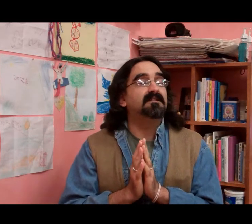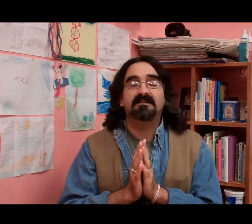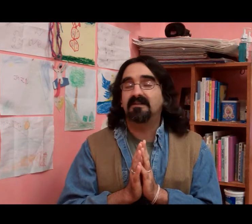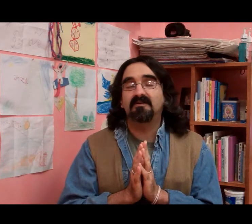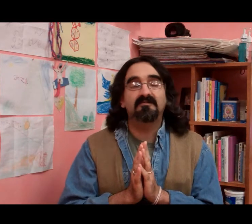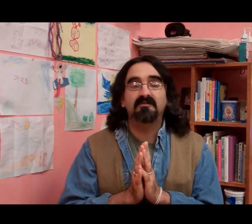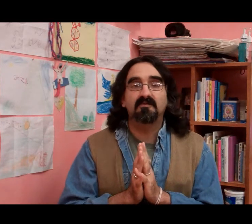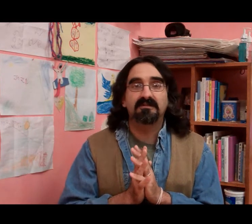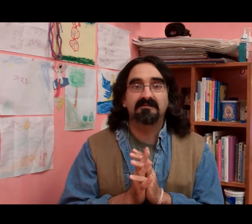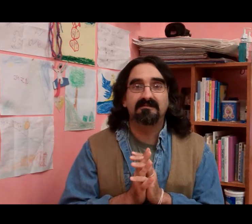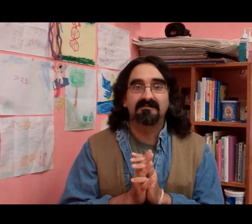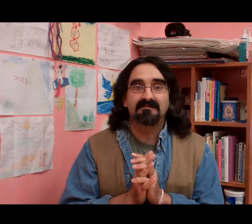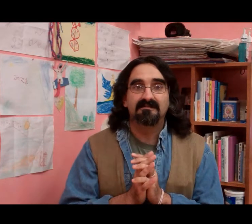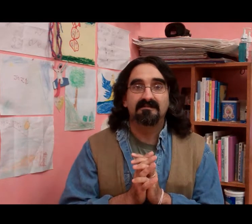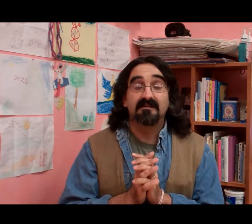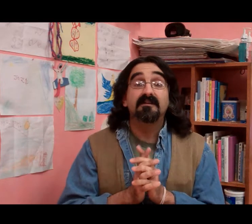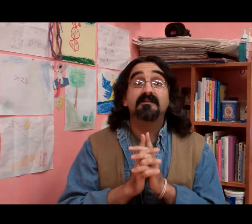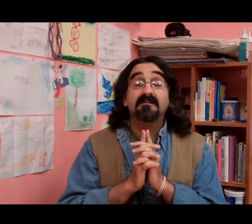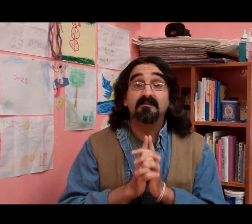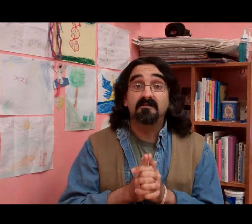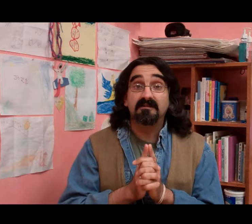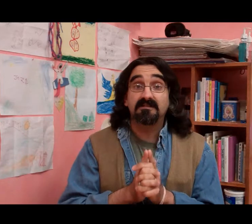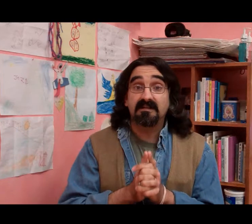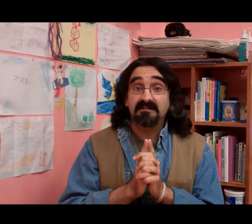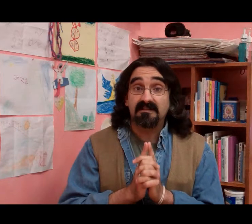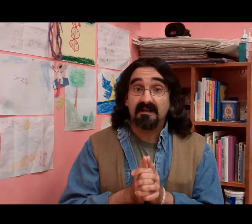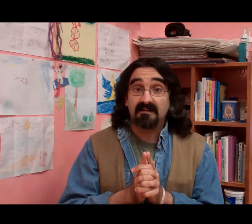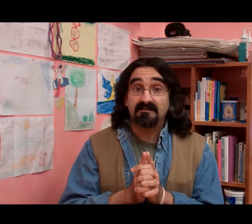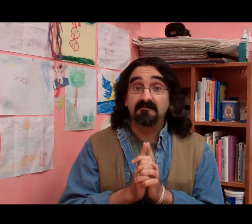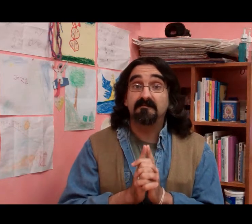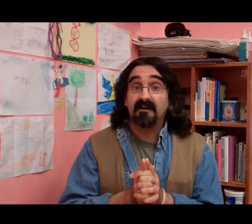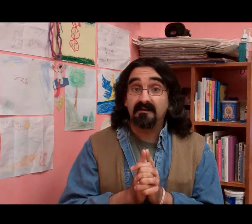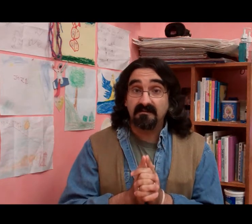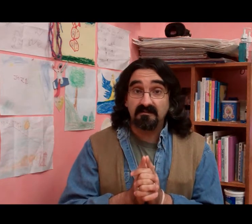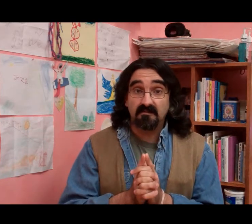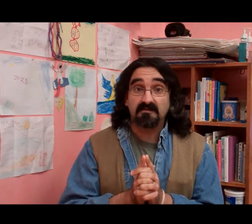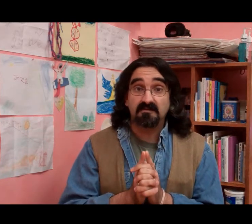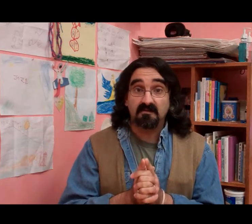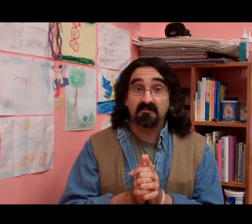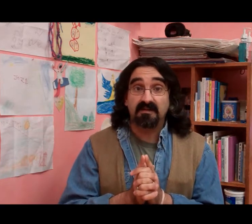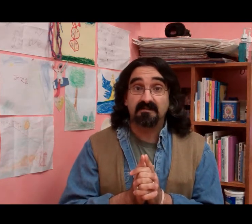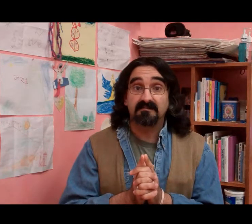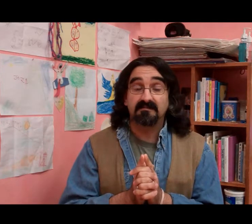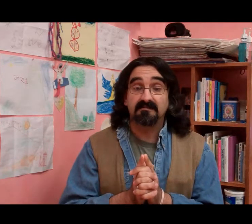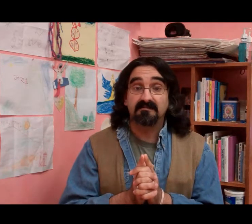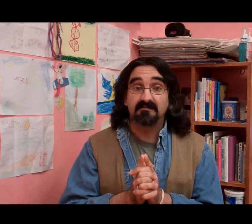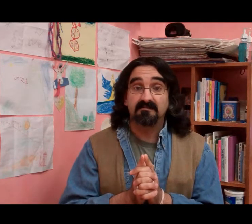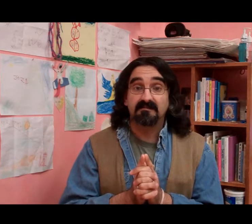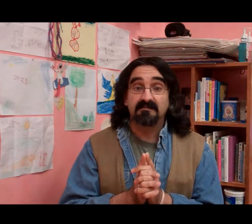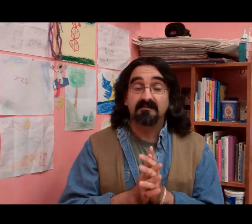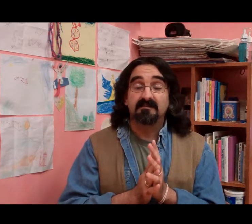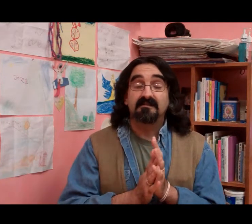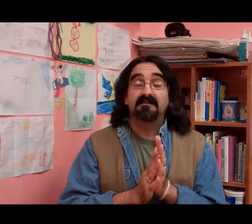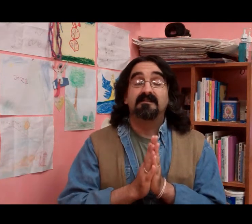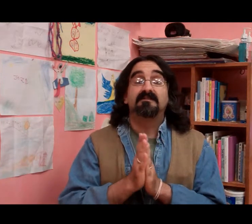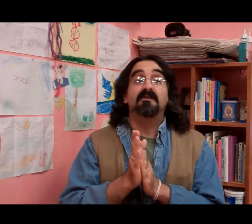secret if you will, to doing just that, to finding your soulmate. So,